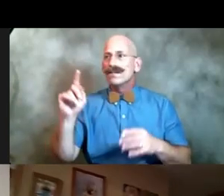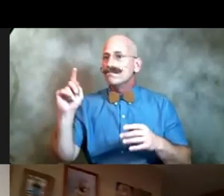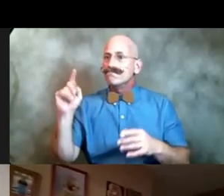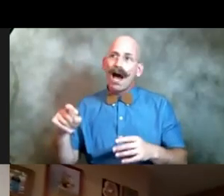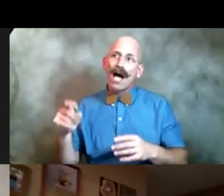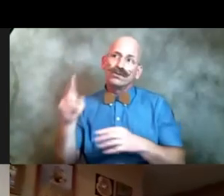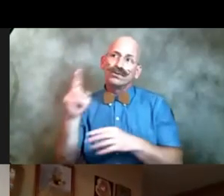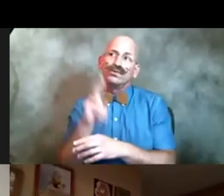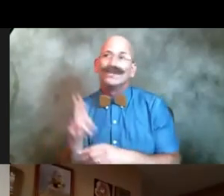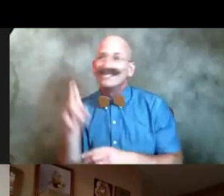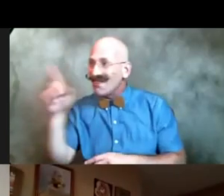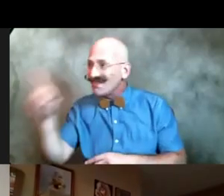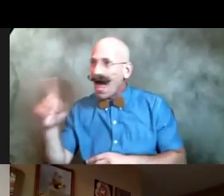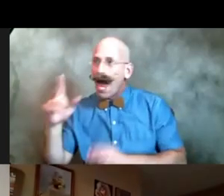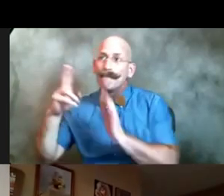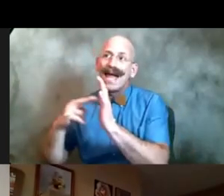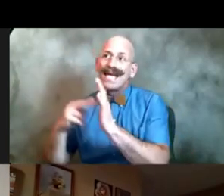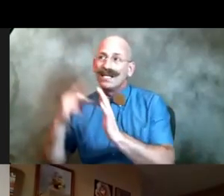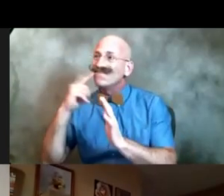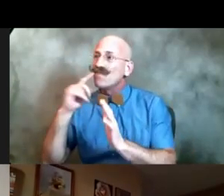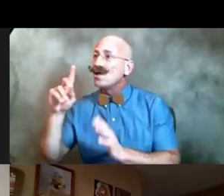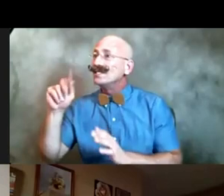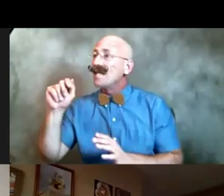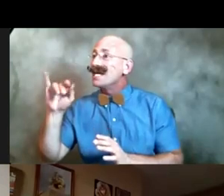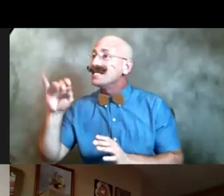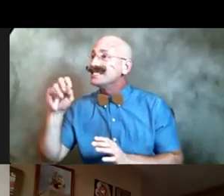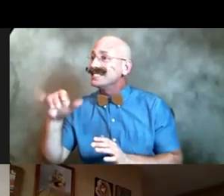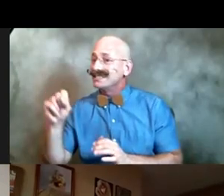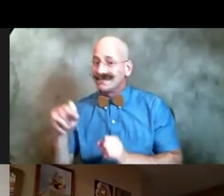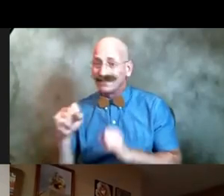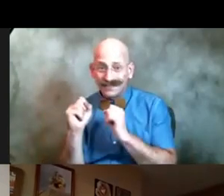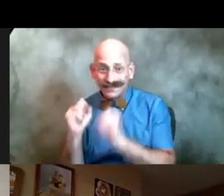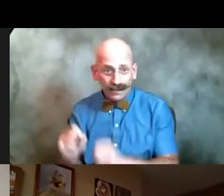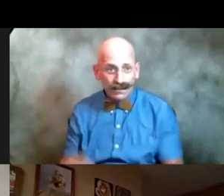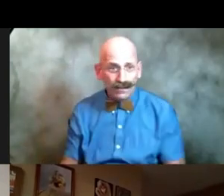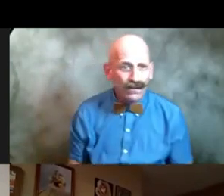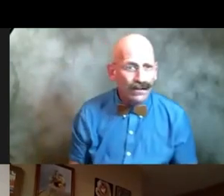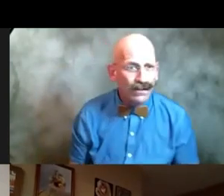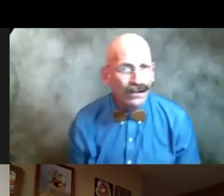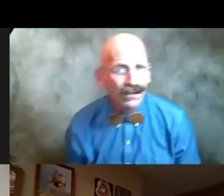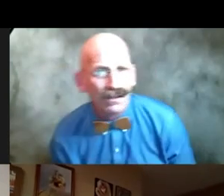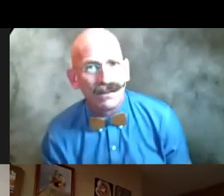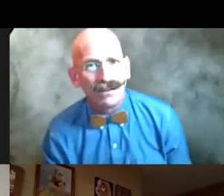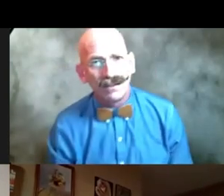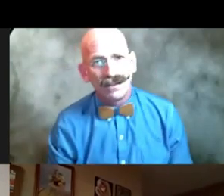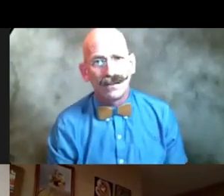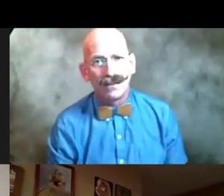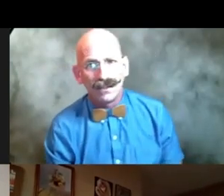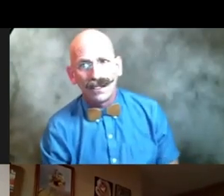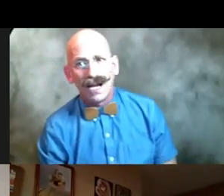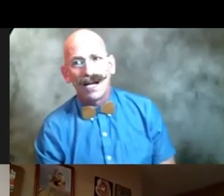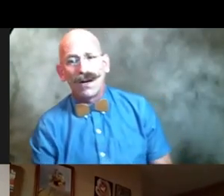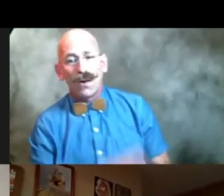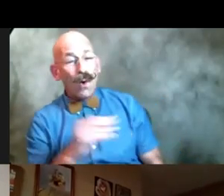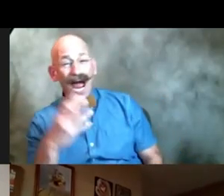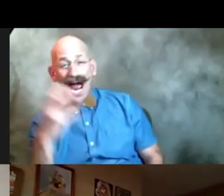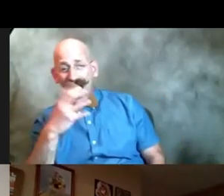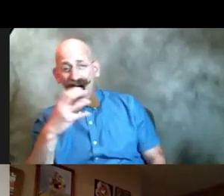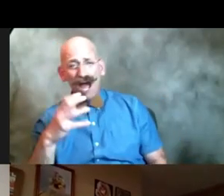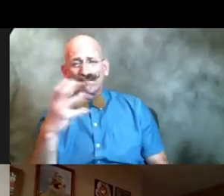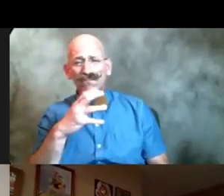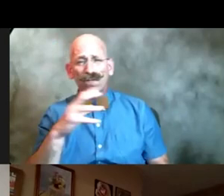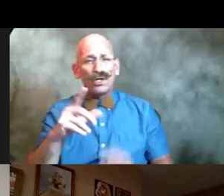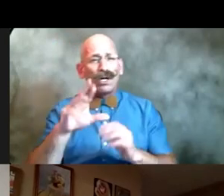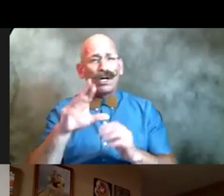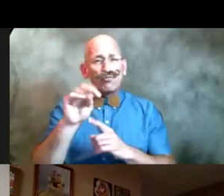let me use his painting for my cover and included on the back of it is are this stunning stunning reviews of of the